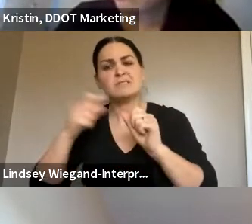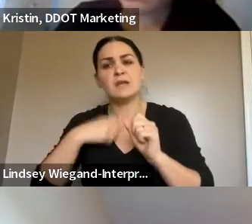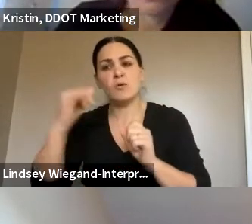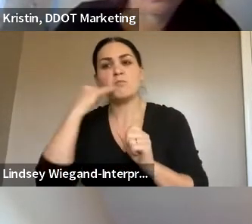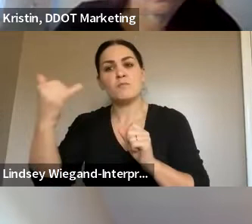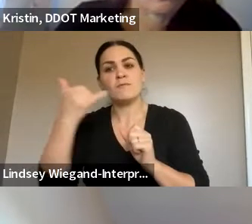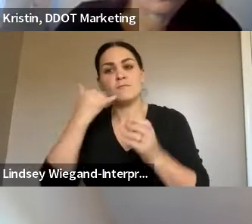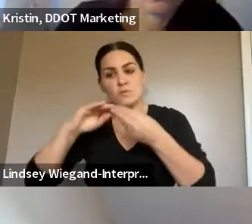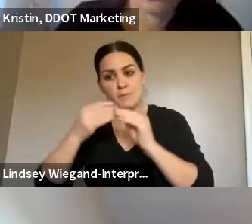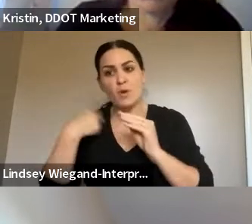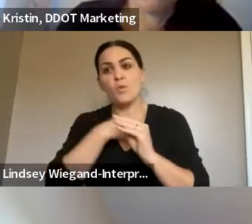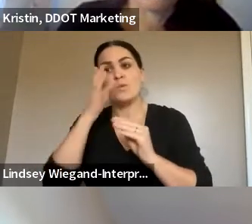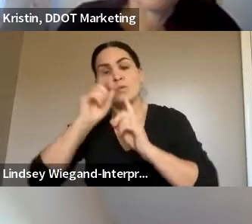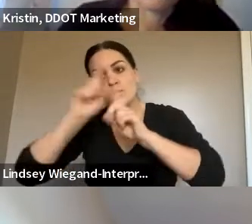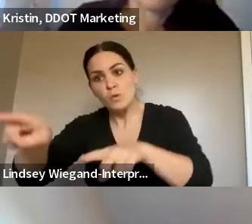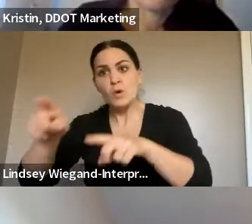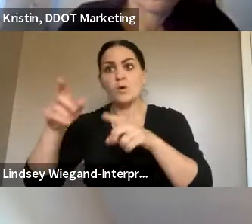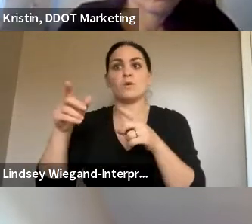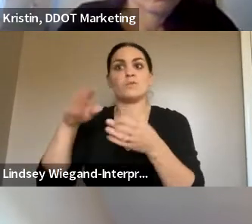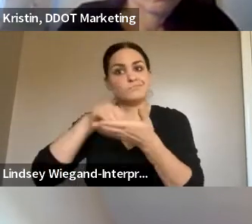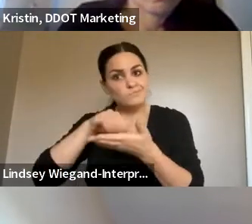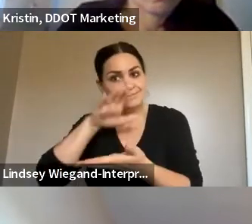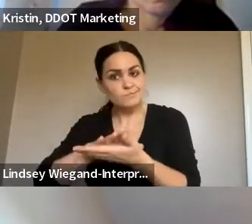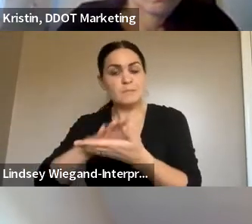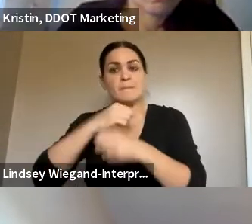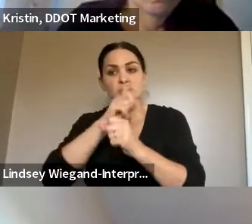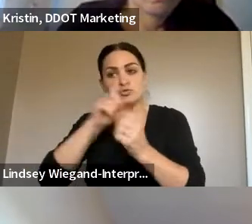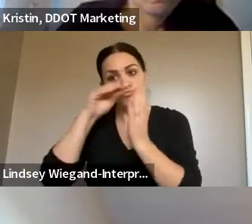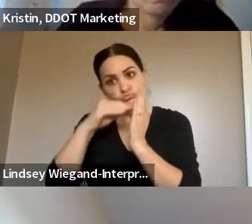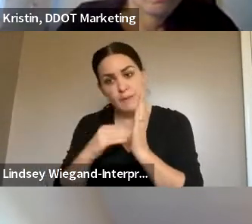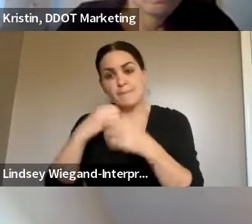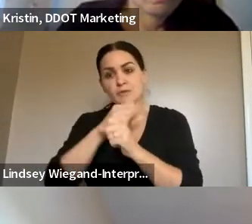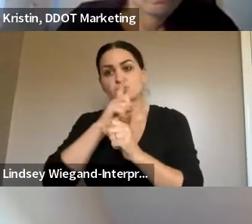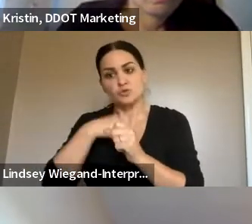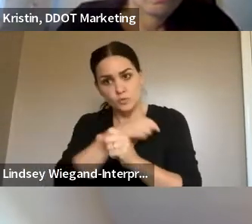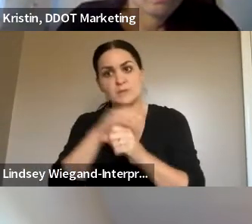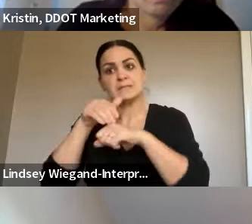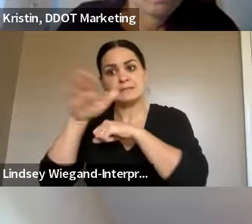keep a log of it. We can send road supervision out there so we can track to ensure that we get service out there to you.